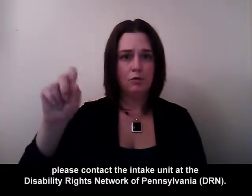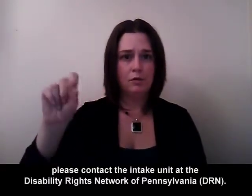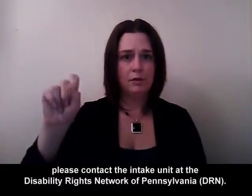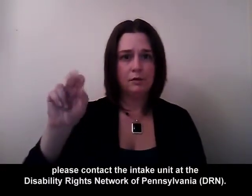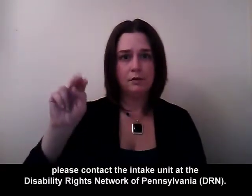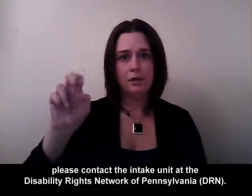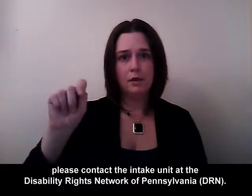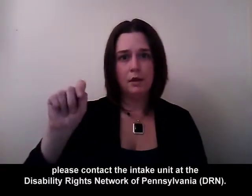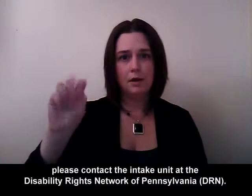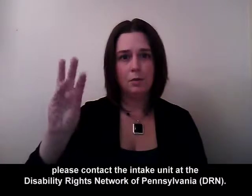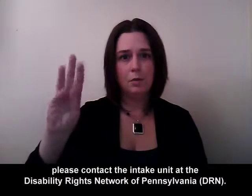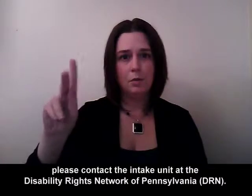DRN.